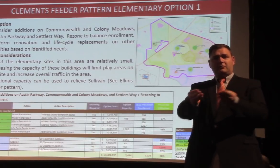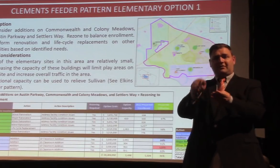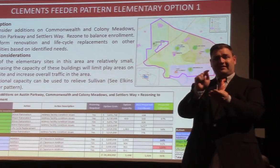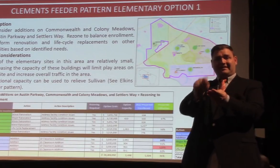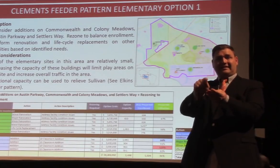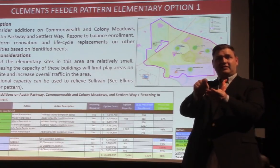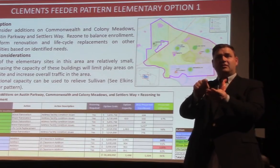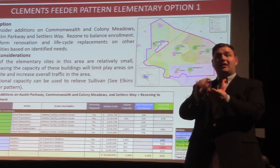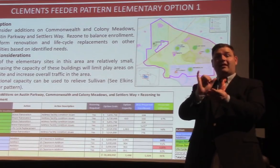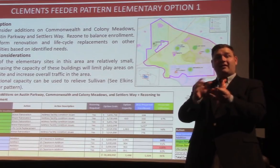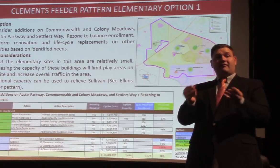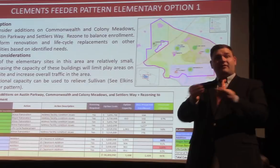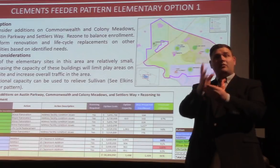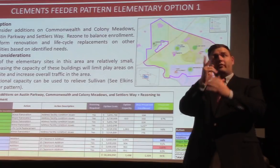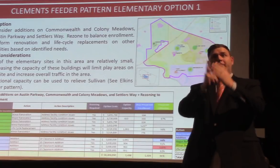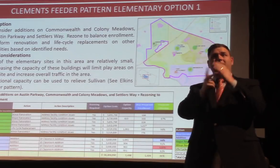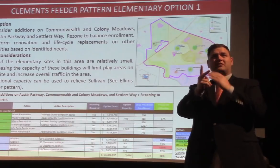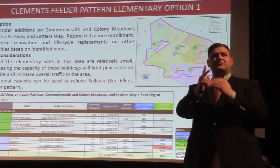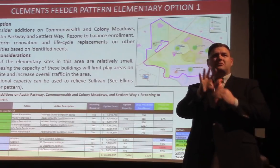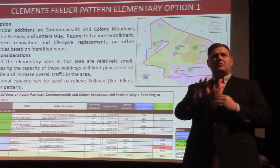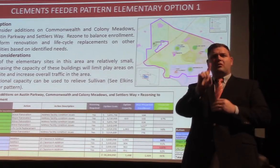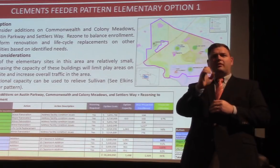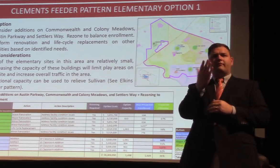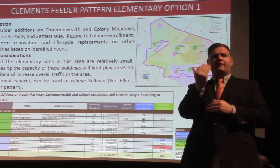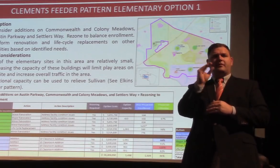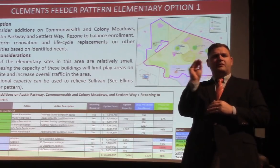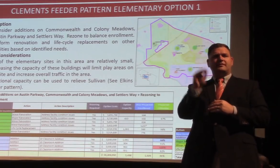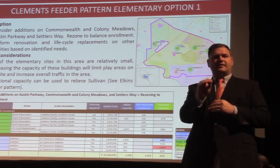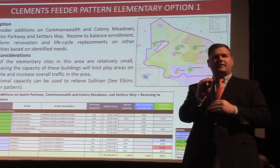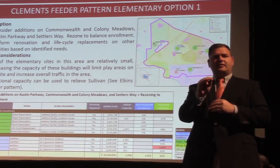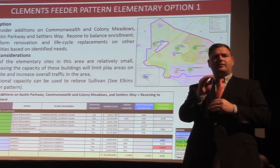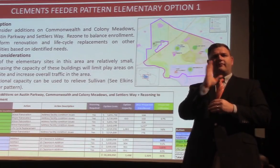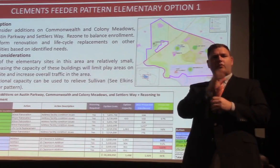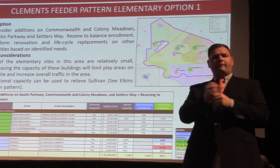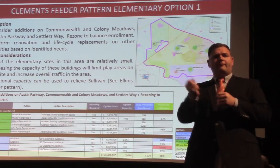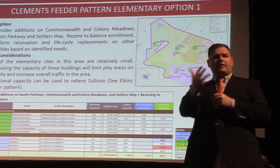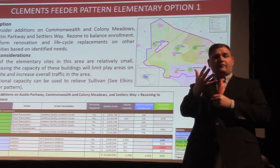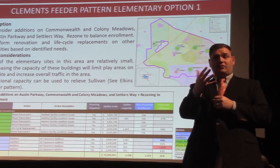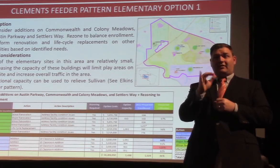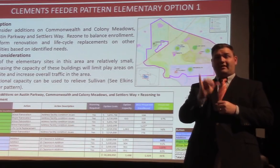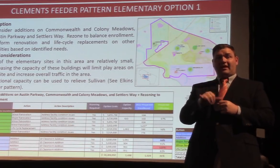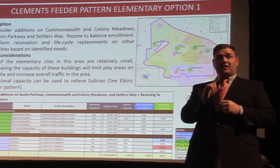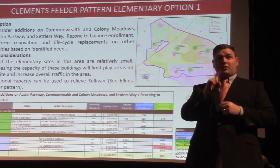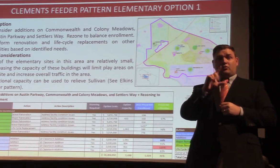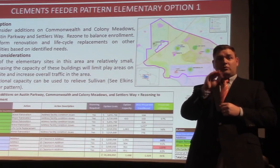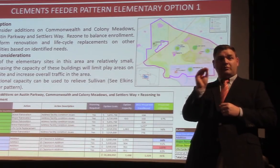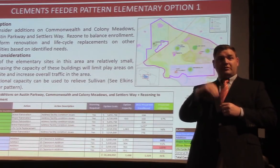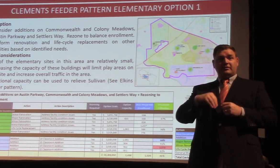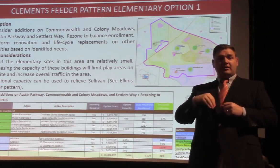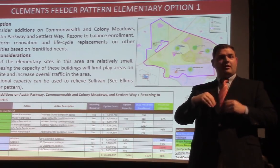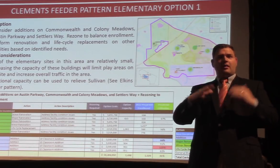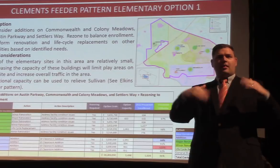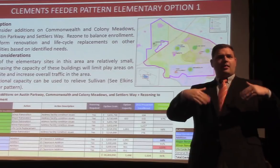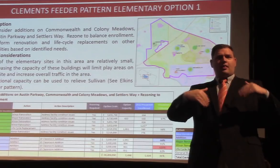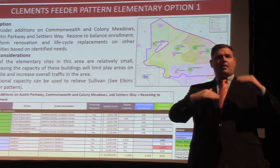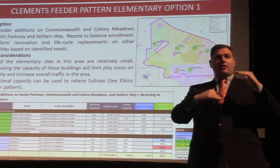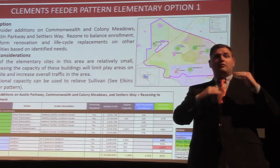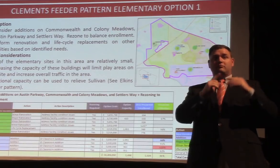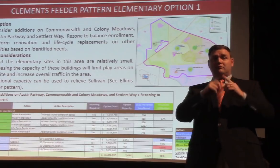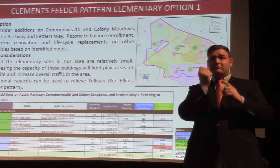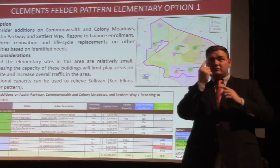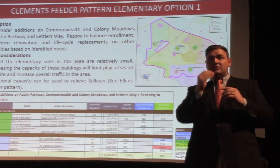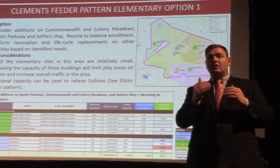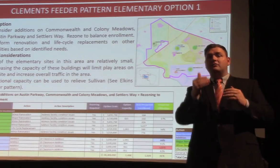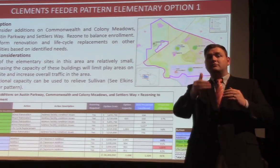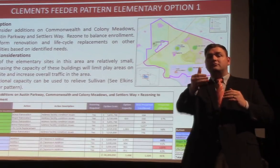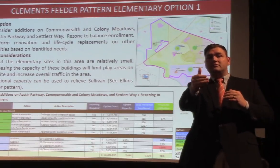at 113% in year five, and so we're not looking, it's not in that 120% threshold yet, but in year six to